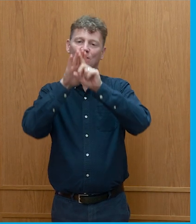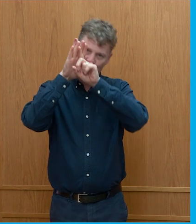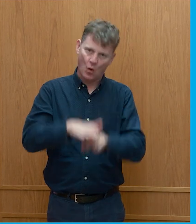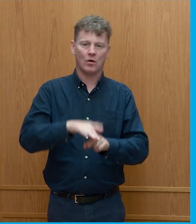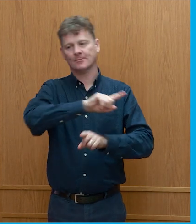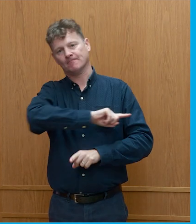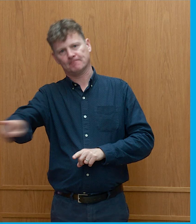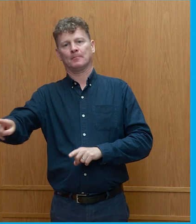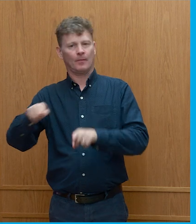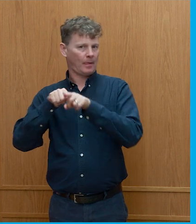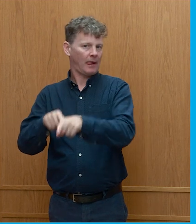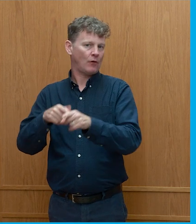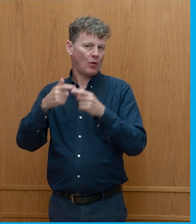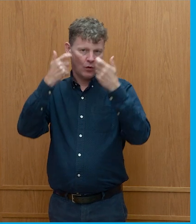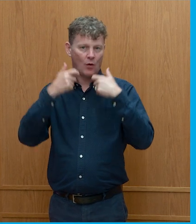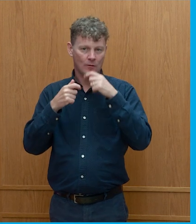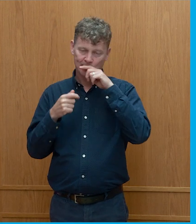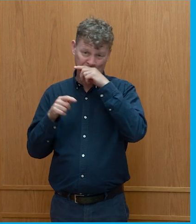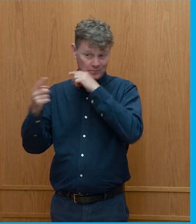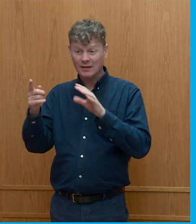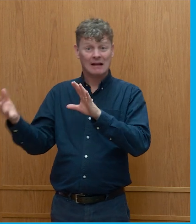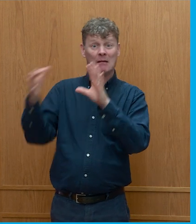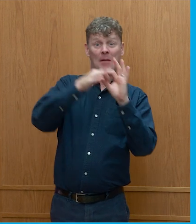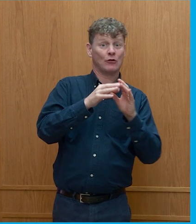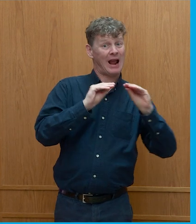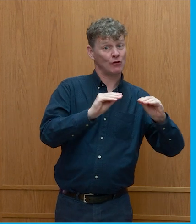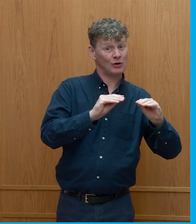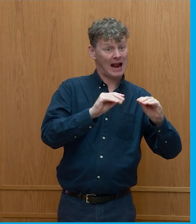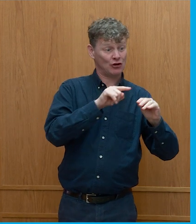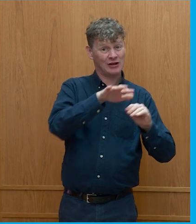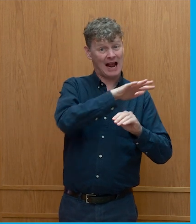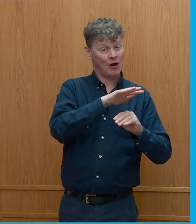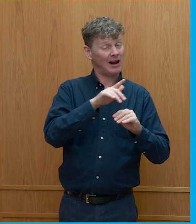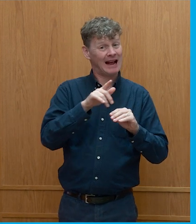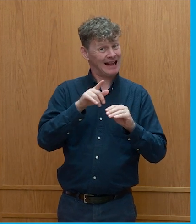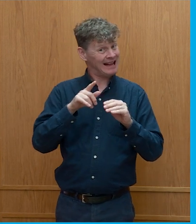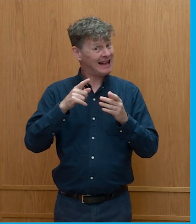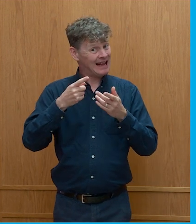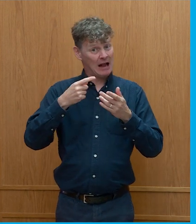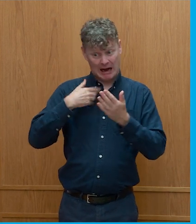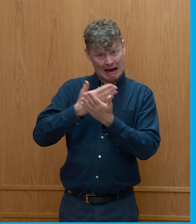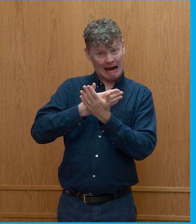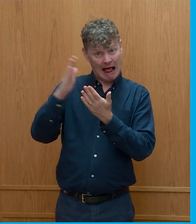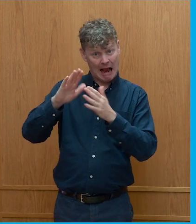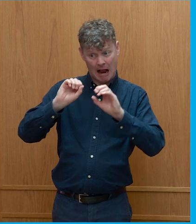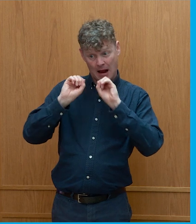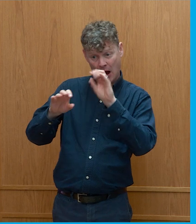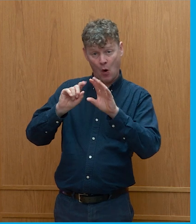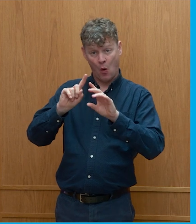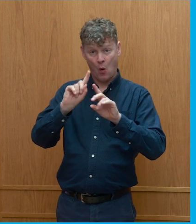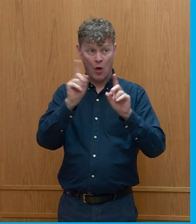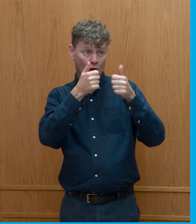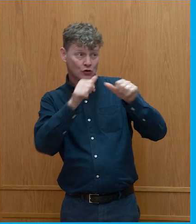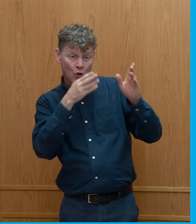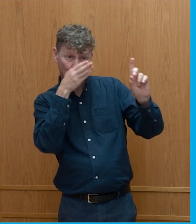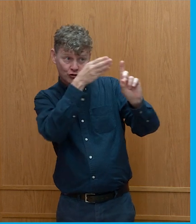Now, the advantage in tying it back into the education question quickly is if you're clear about what the solutions are that you should be pursuing, not only does